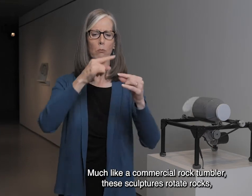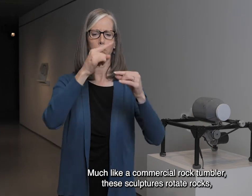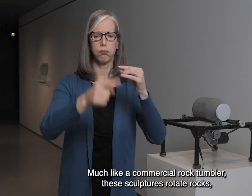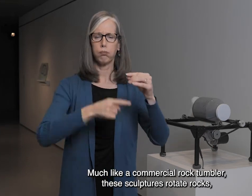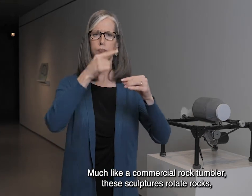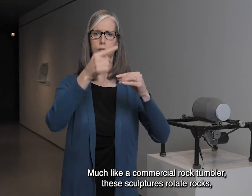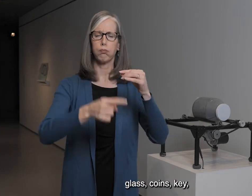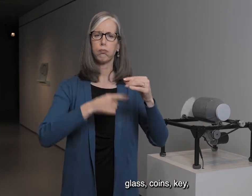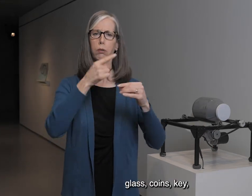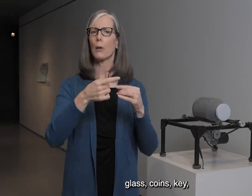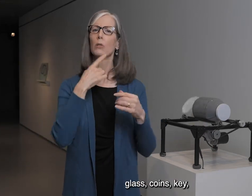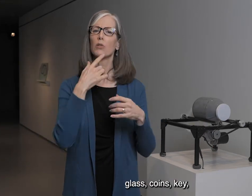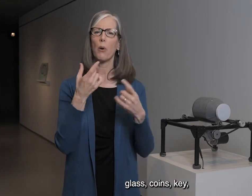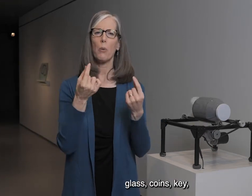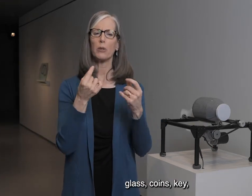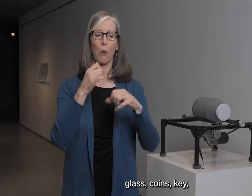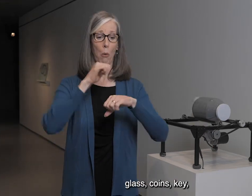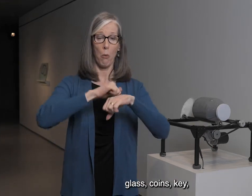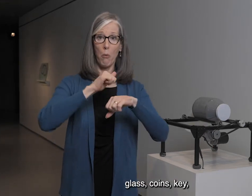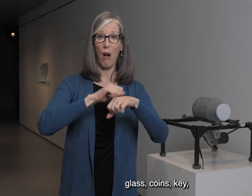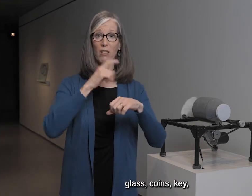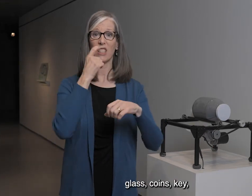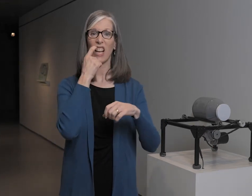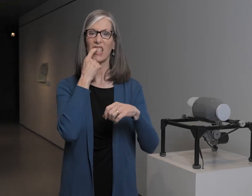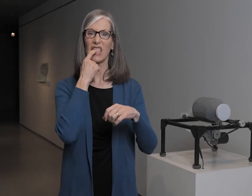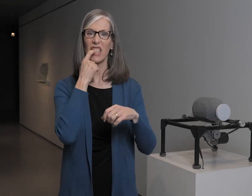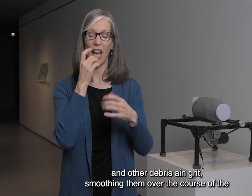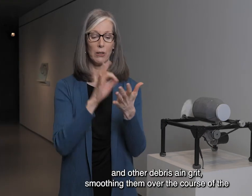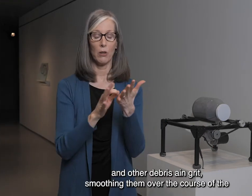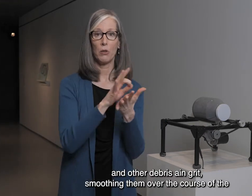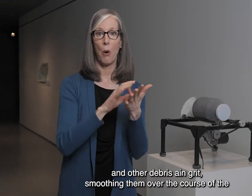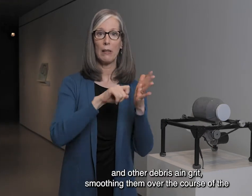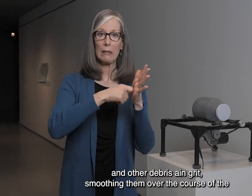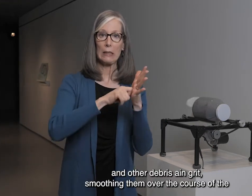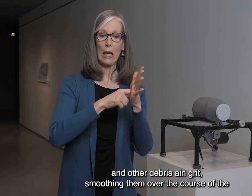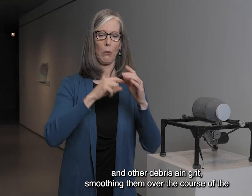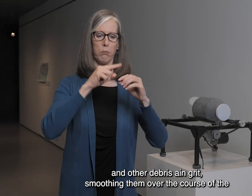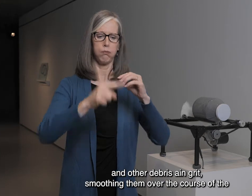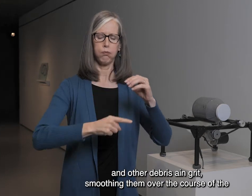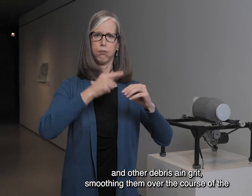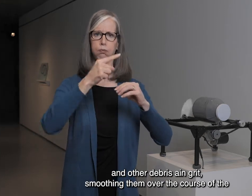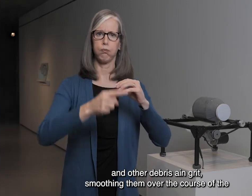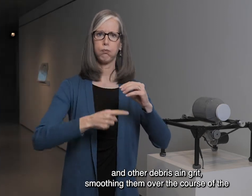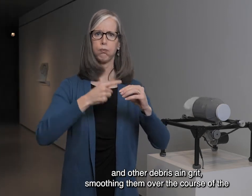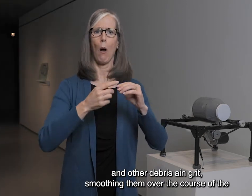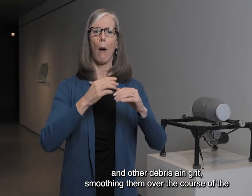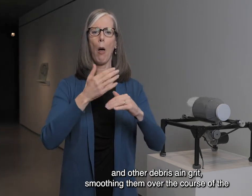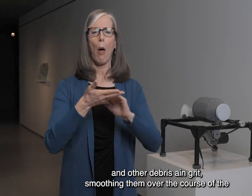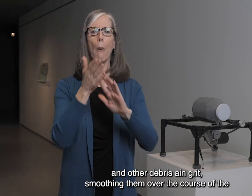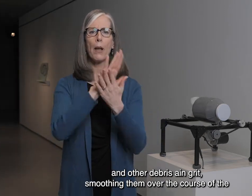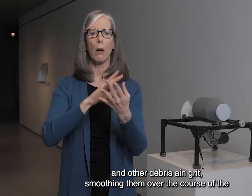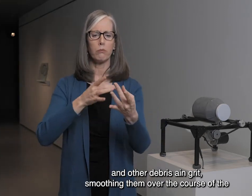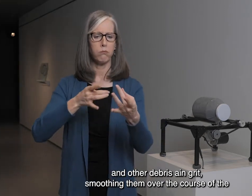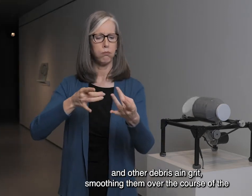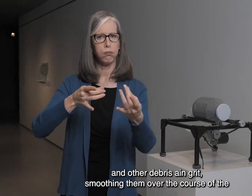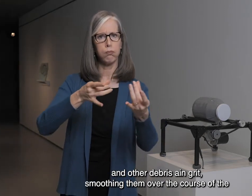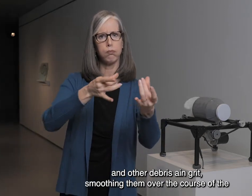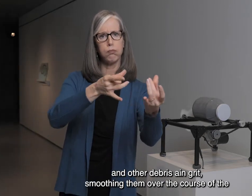rocks, glass, coins, keys, and other debris and dirt and grit, smoothing them over the course of the